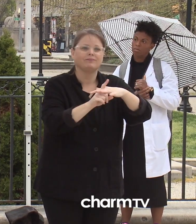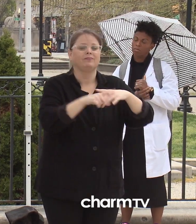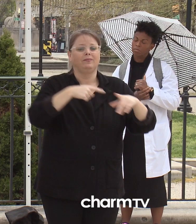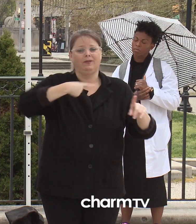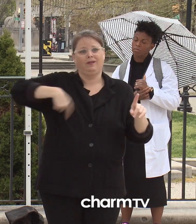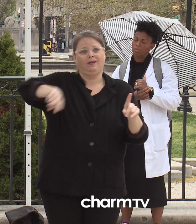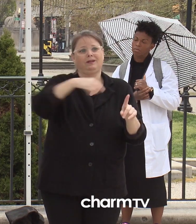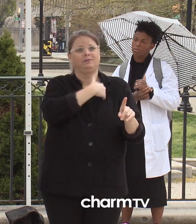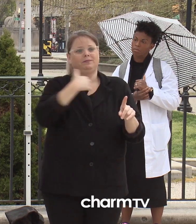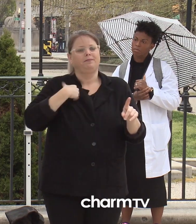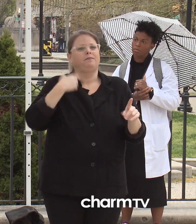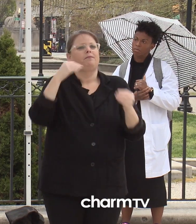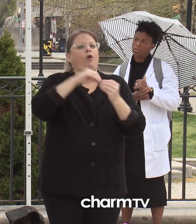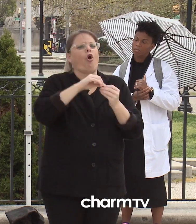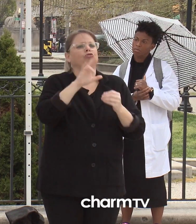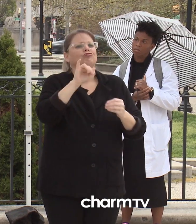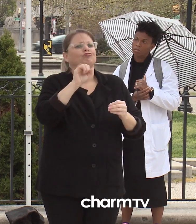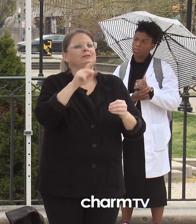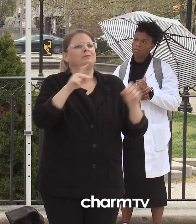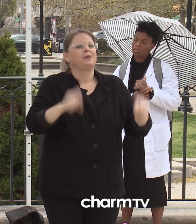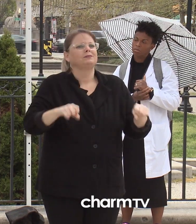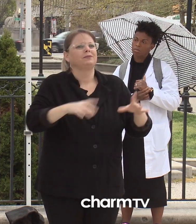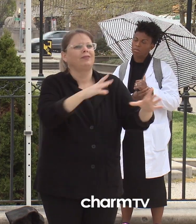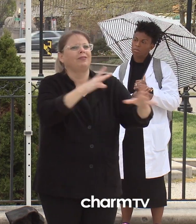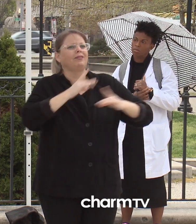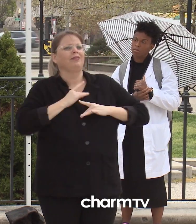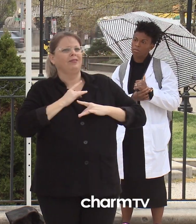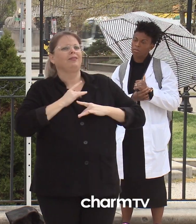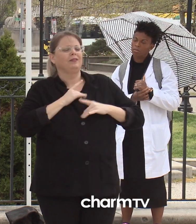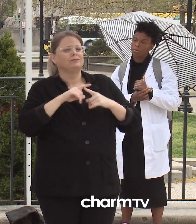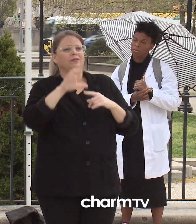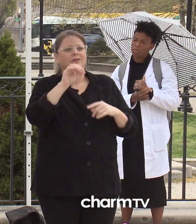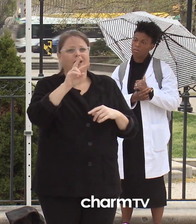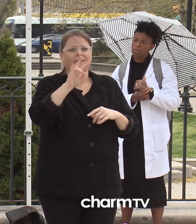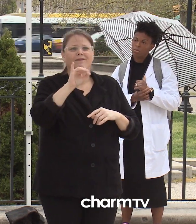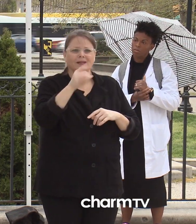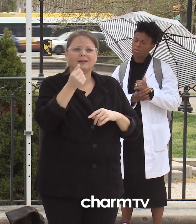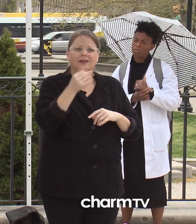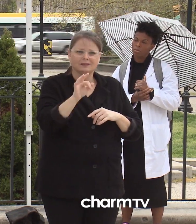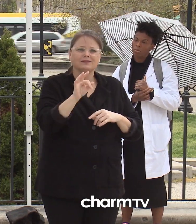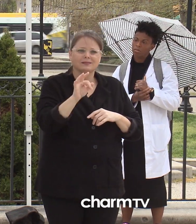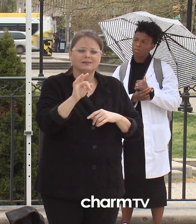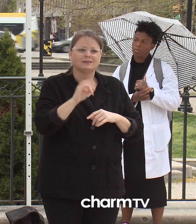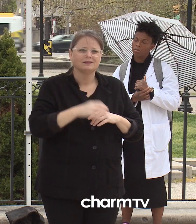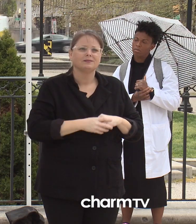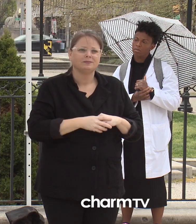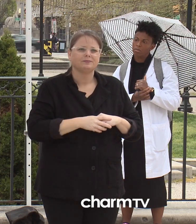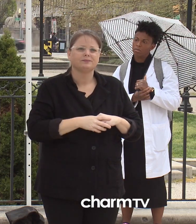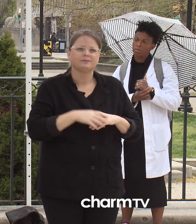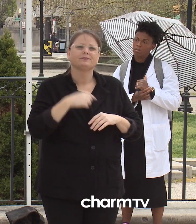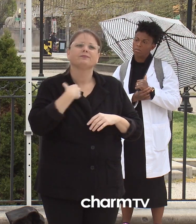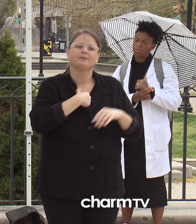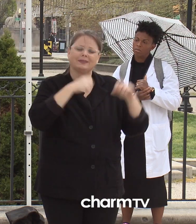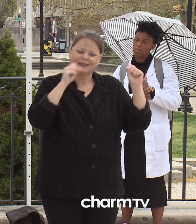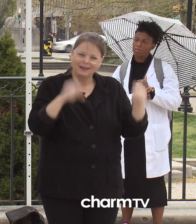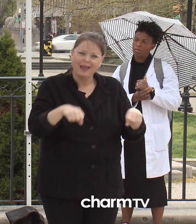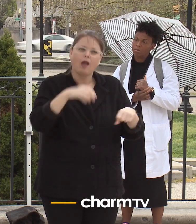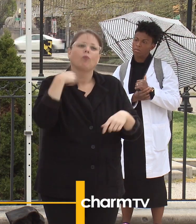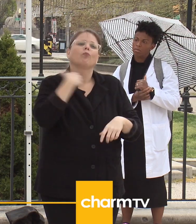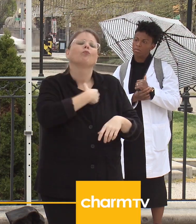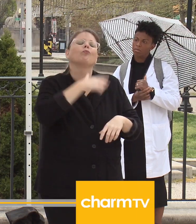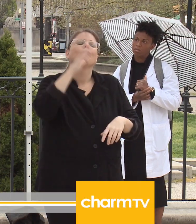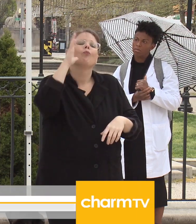-19. And unfortunately, there's no way to get around it. But we can and we will